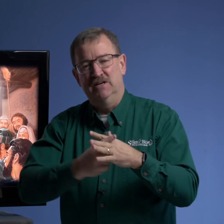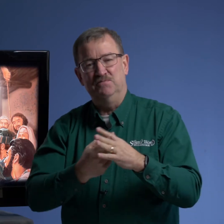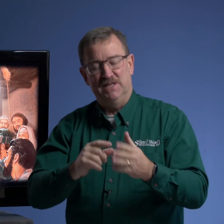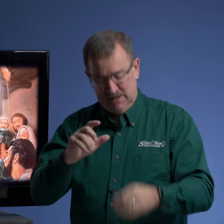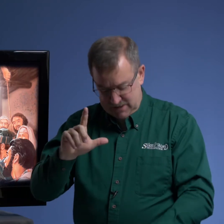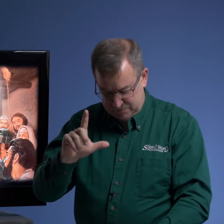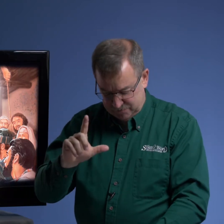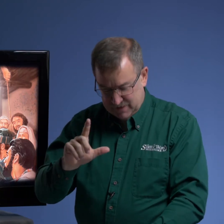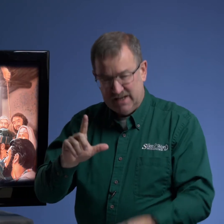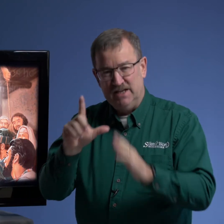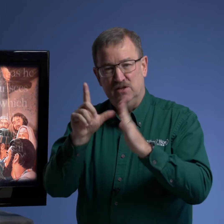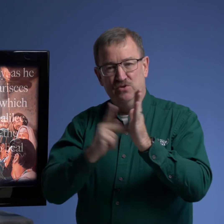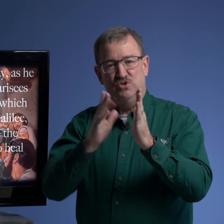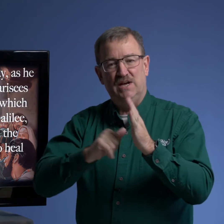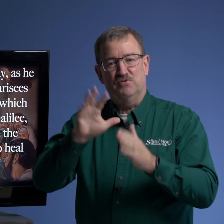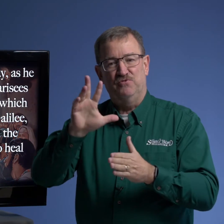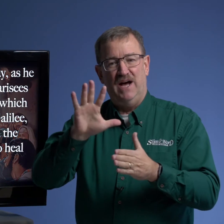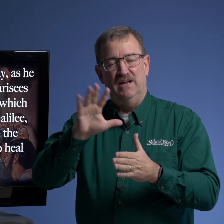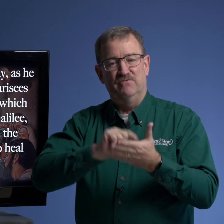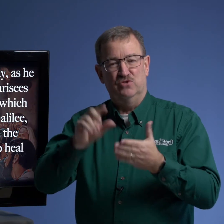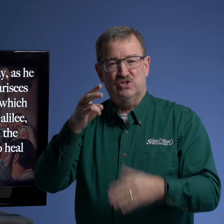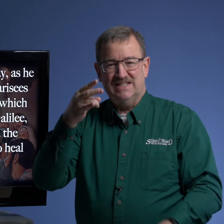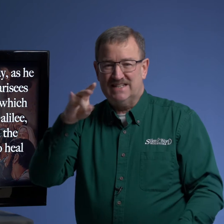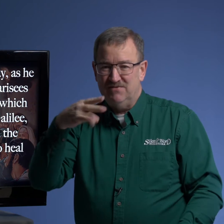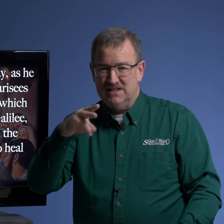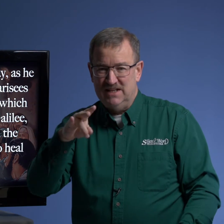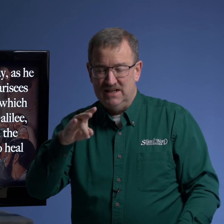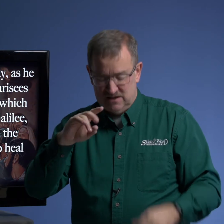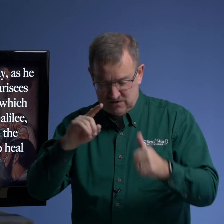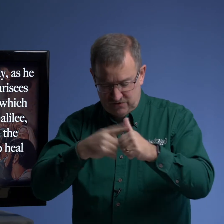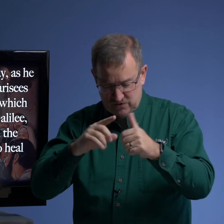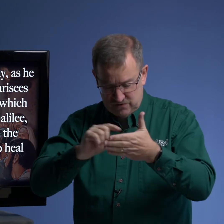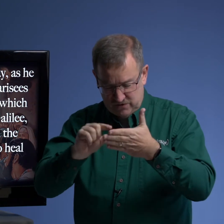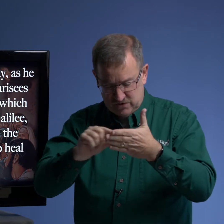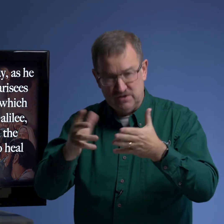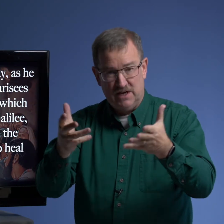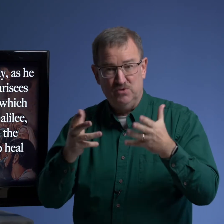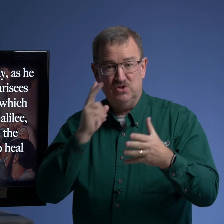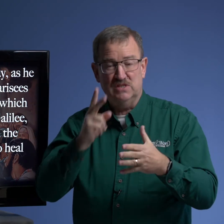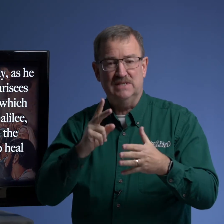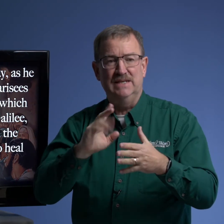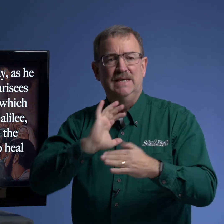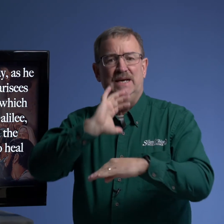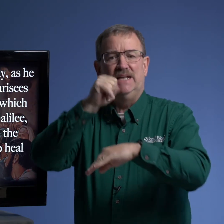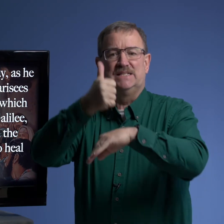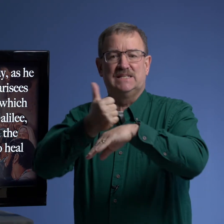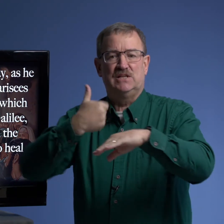beginning in in luke chapter 5 verse 17 is the first verse that i want you to see and it sets